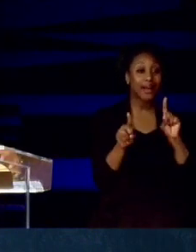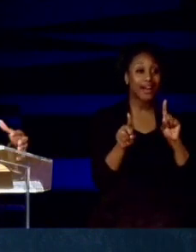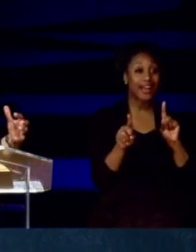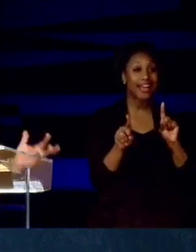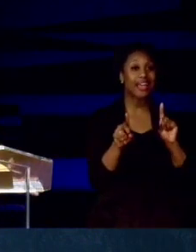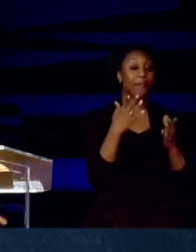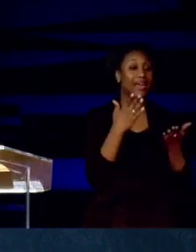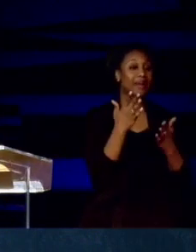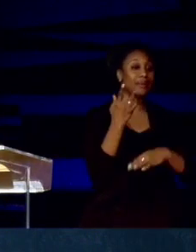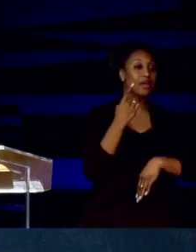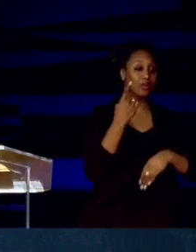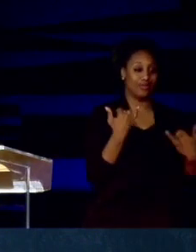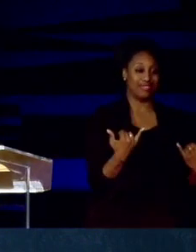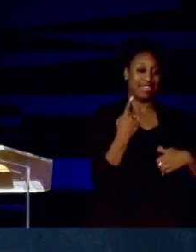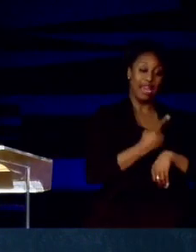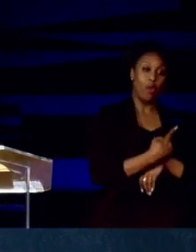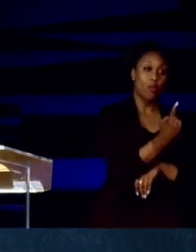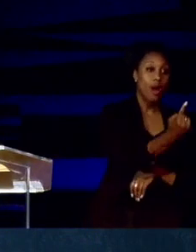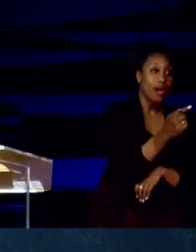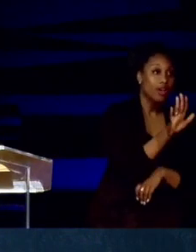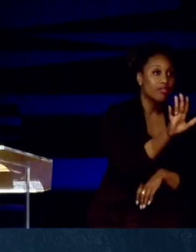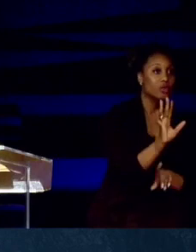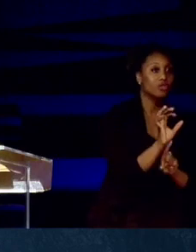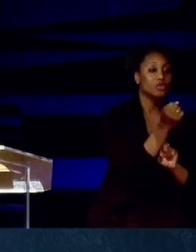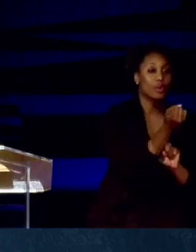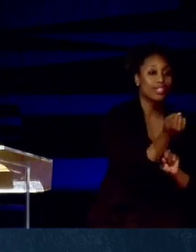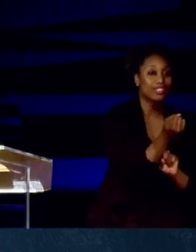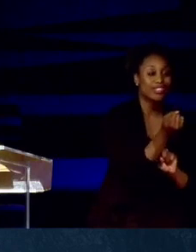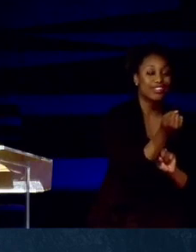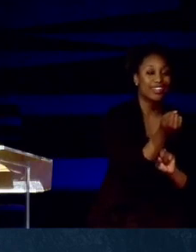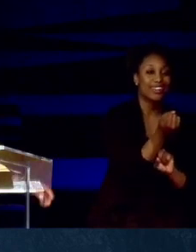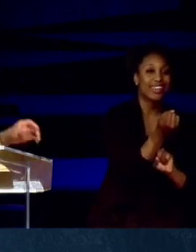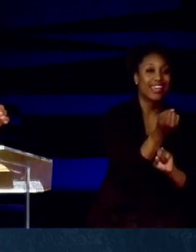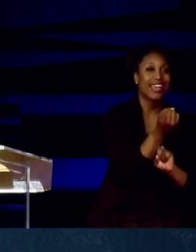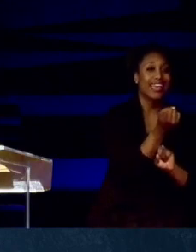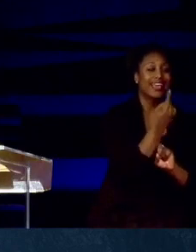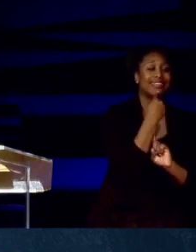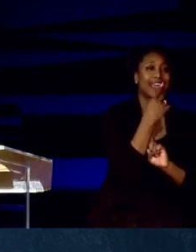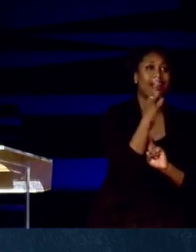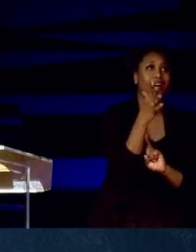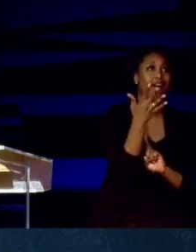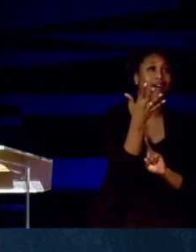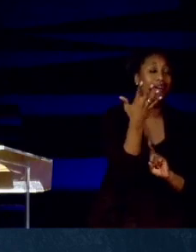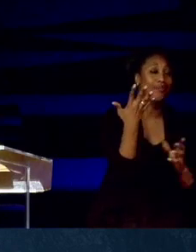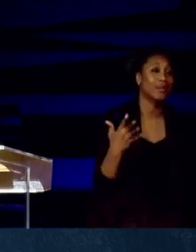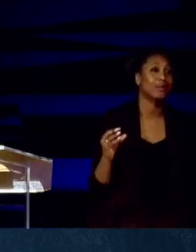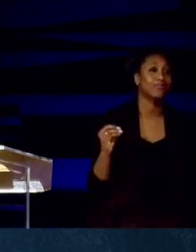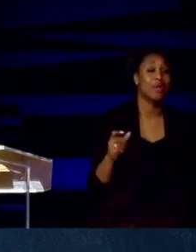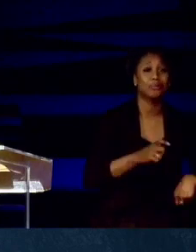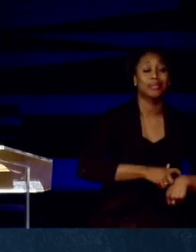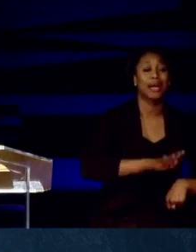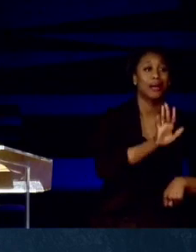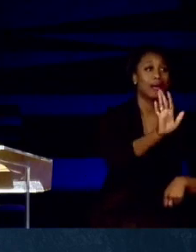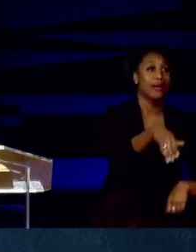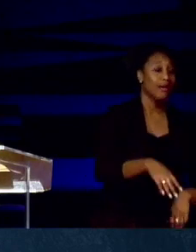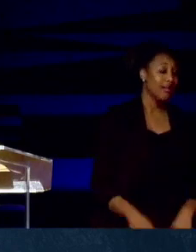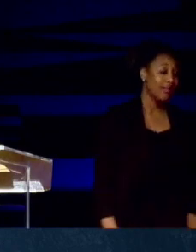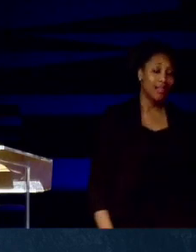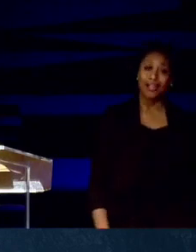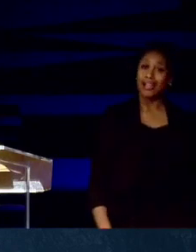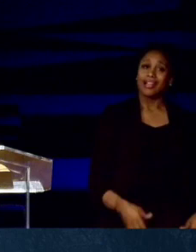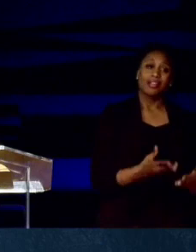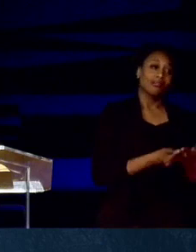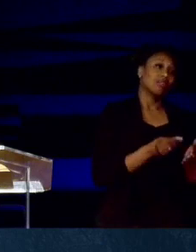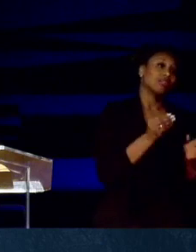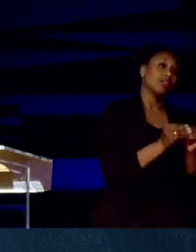in day one of your current situation. And you're saying, I'm already out of time, but it's day one. Just pass it down your